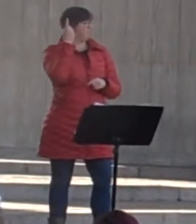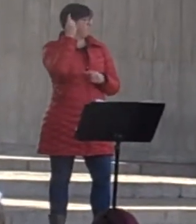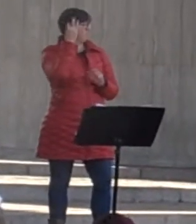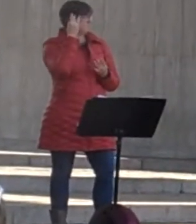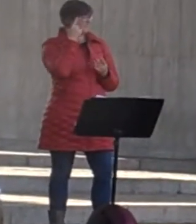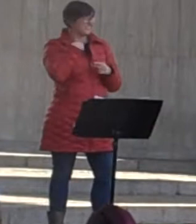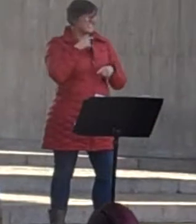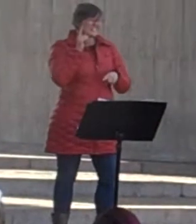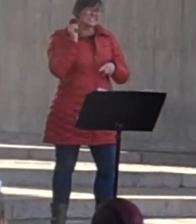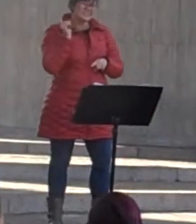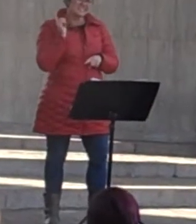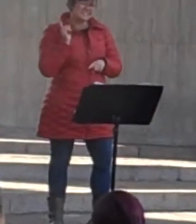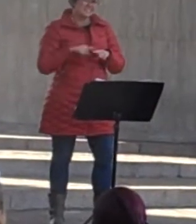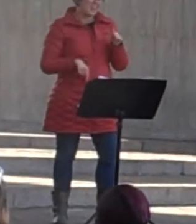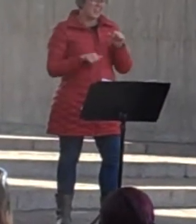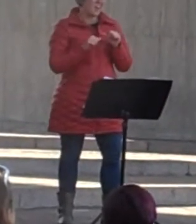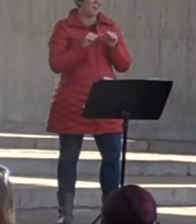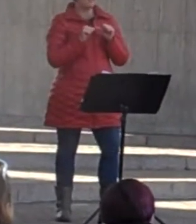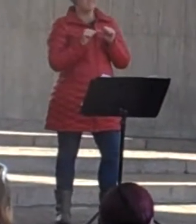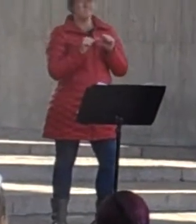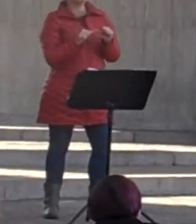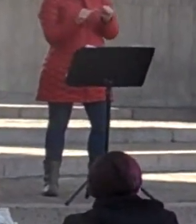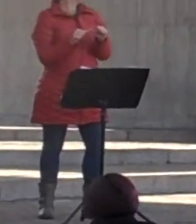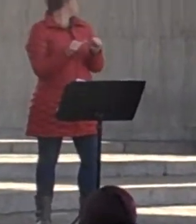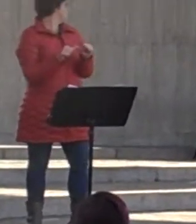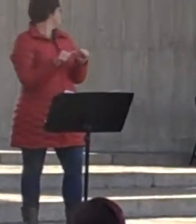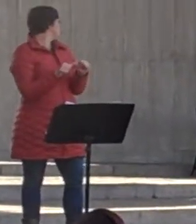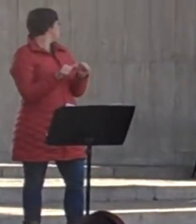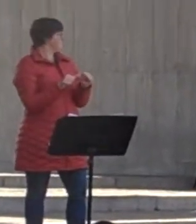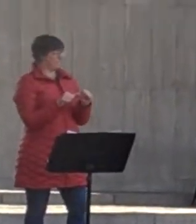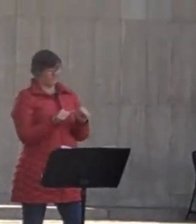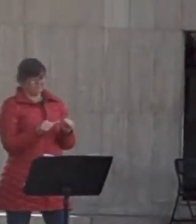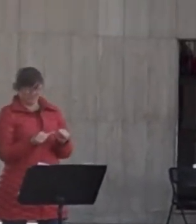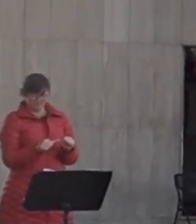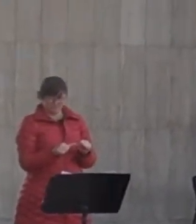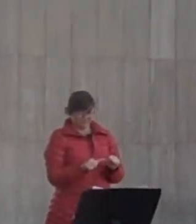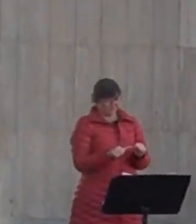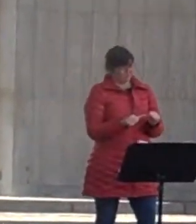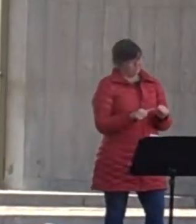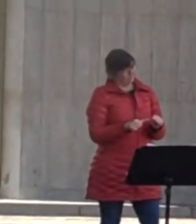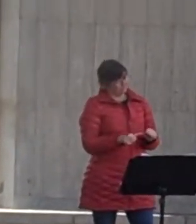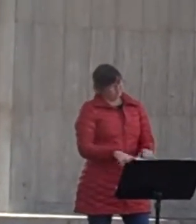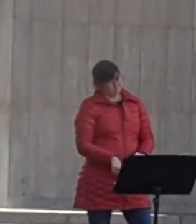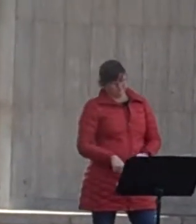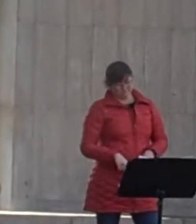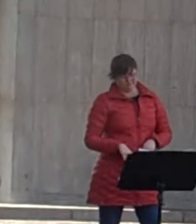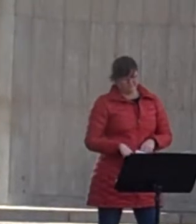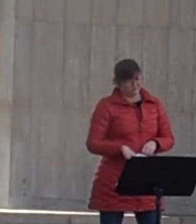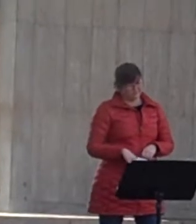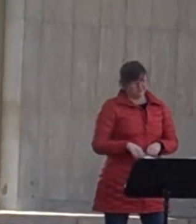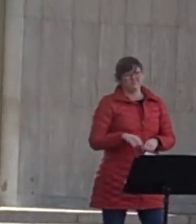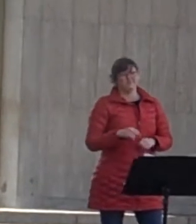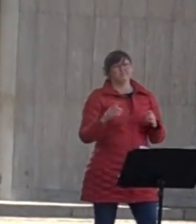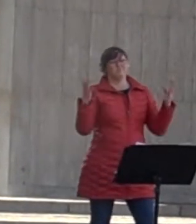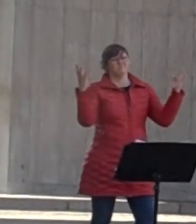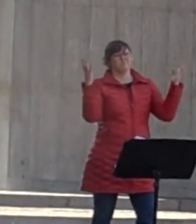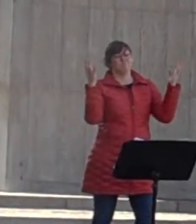on. And they brought me their comfort.